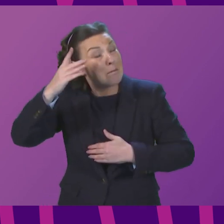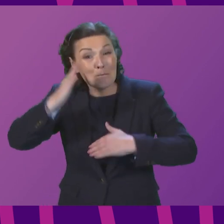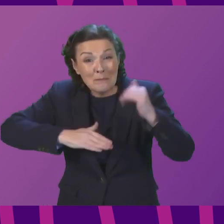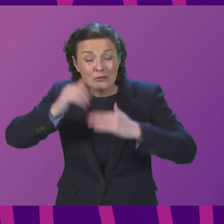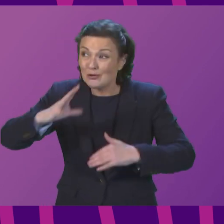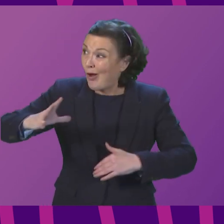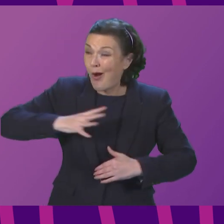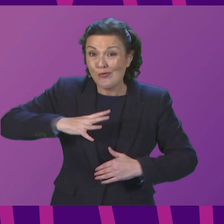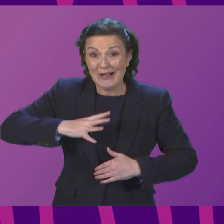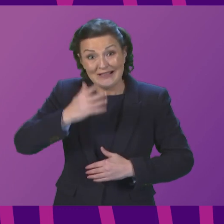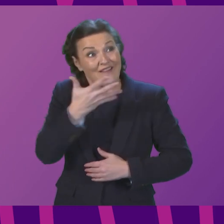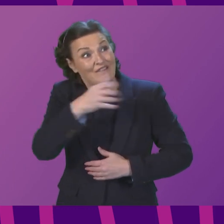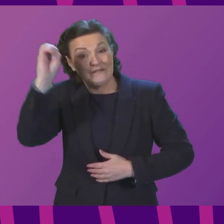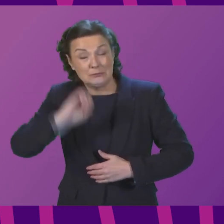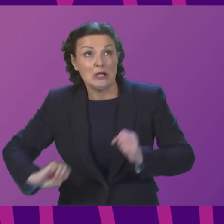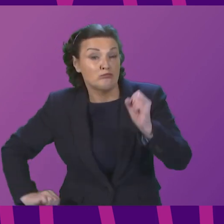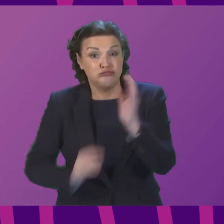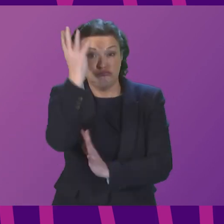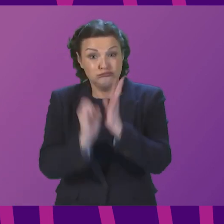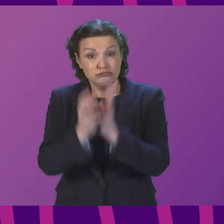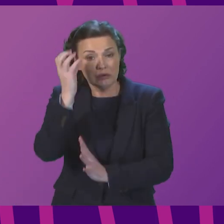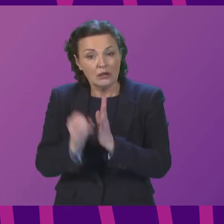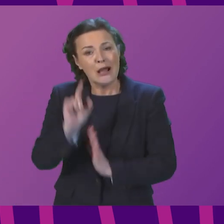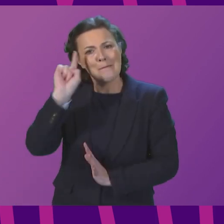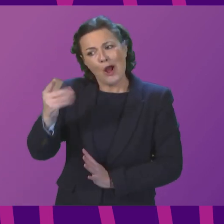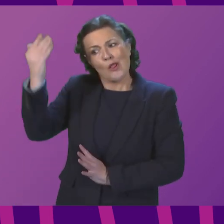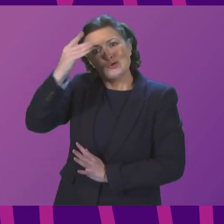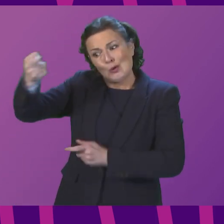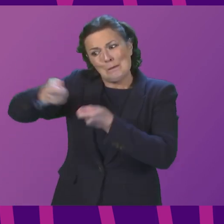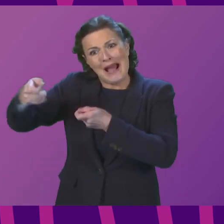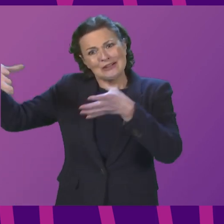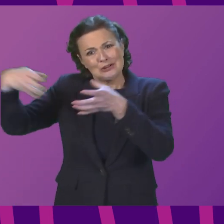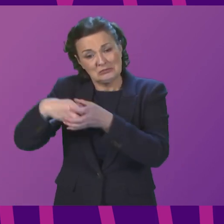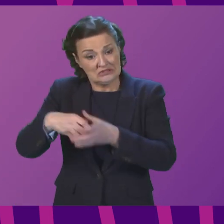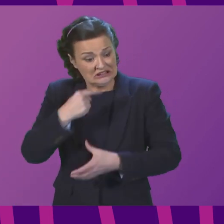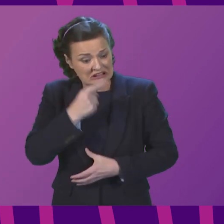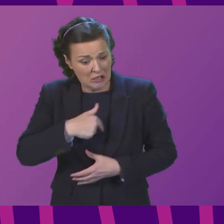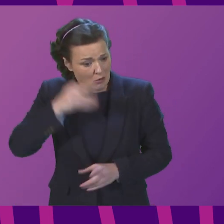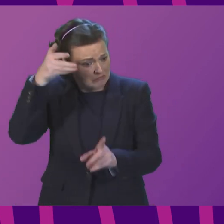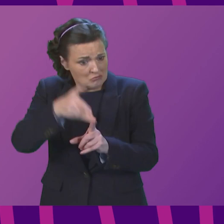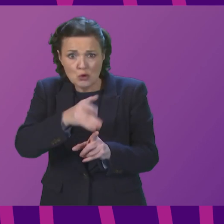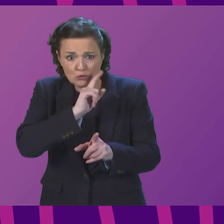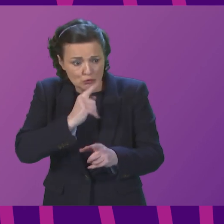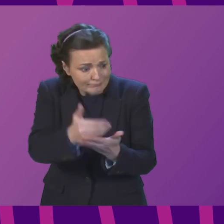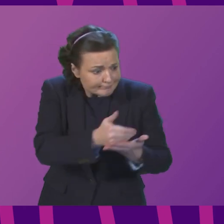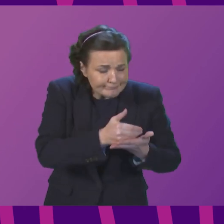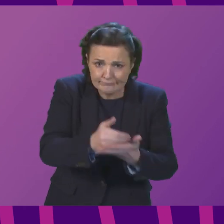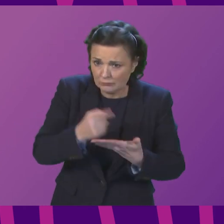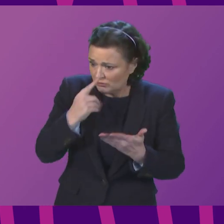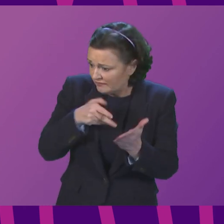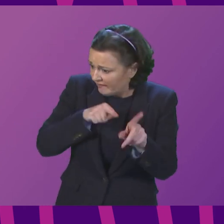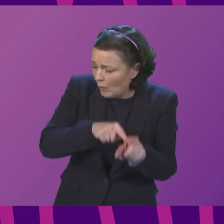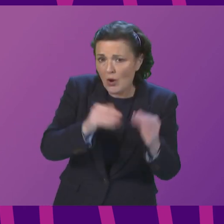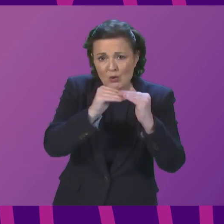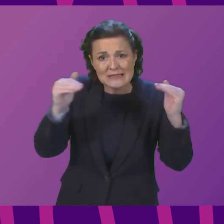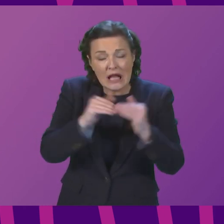and Rescue Service's arrival. The Arsenal management had claimed that their approach to the protection of the building was gold standard, but we find that the fire alarm